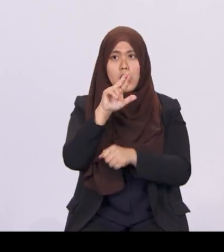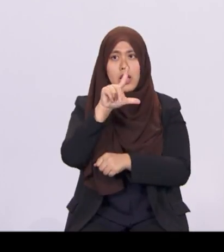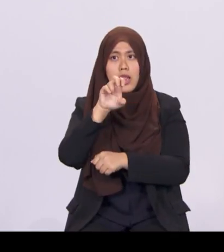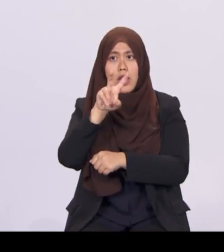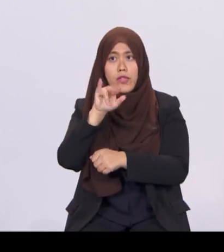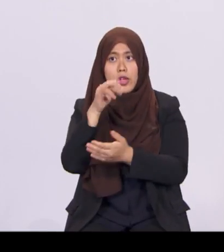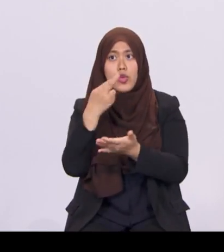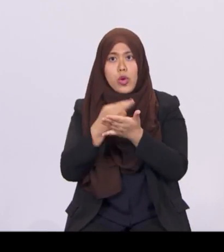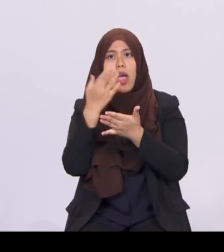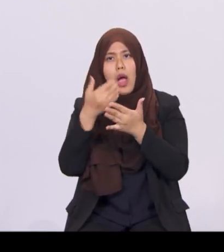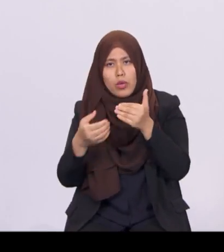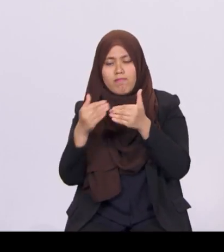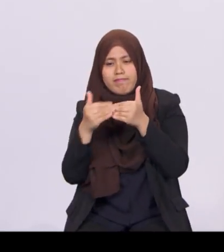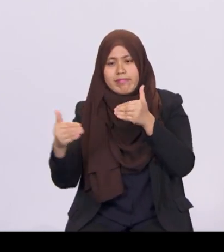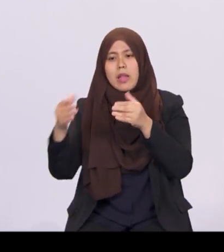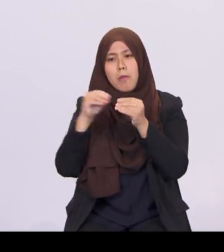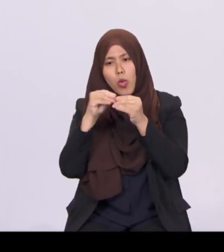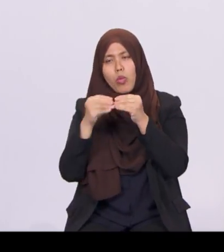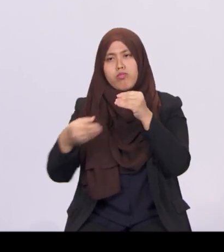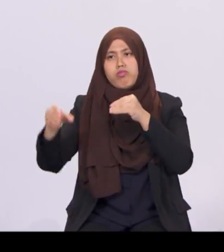We will also strengthen support for our workers.